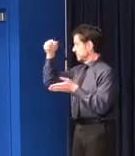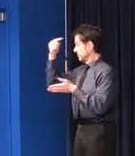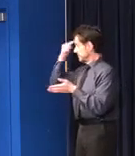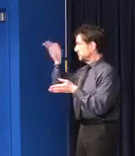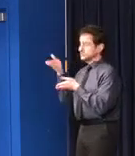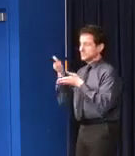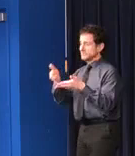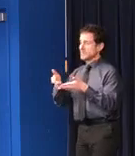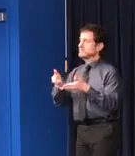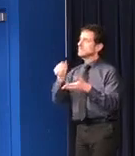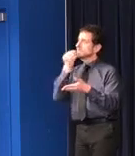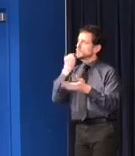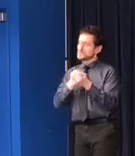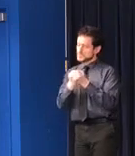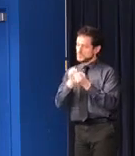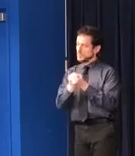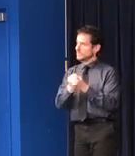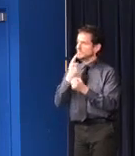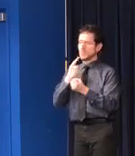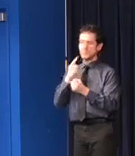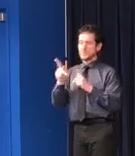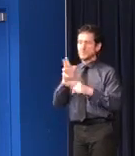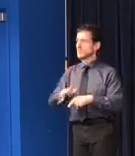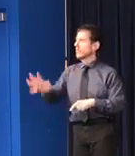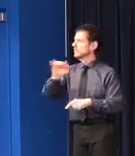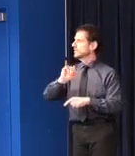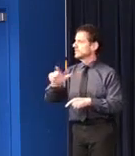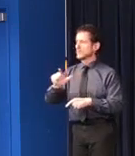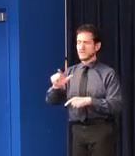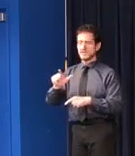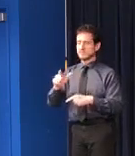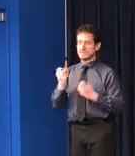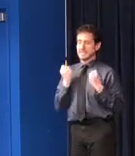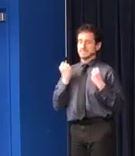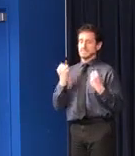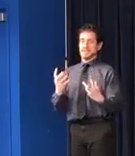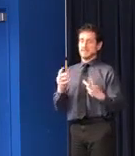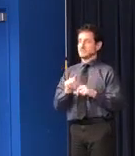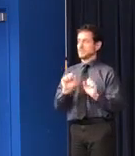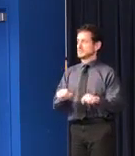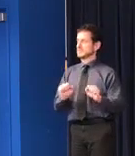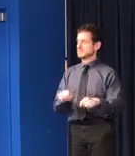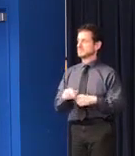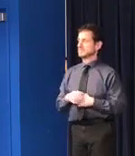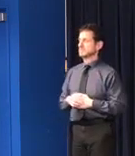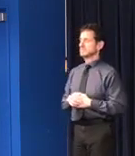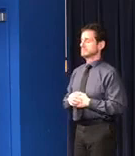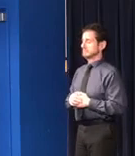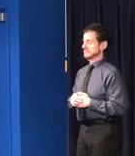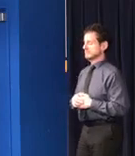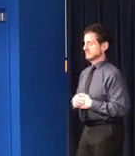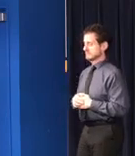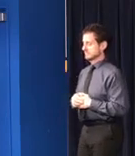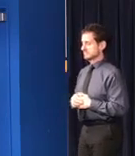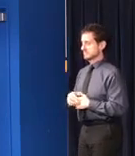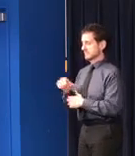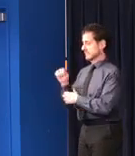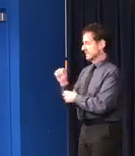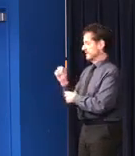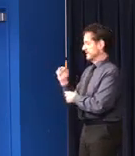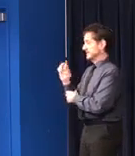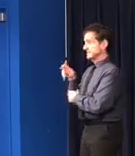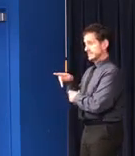support to as many Illinoisans as possible. Already, we've been able to automatically extend SNAP